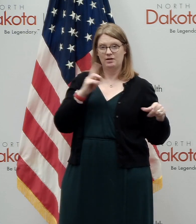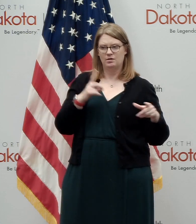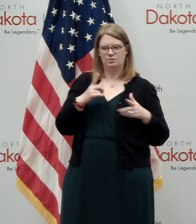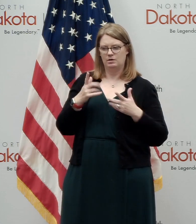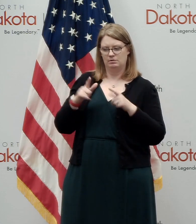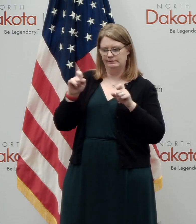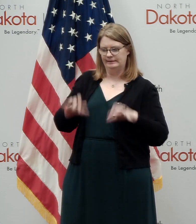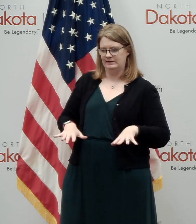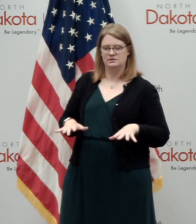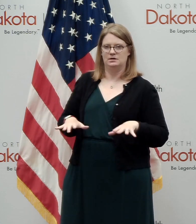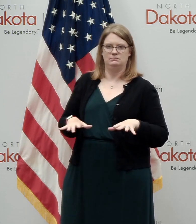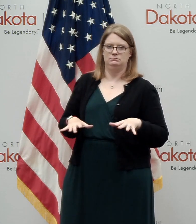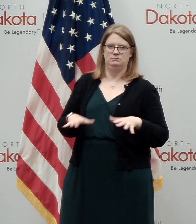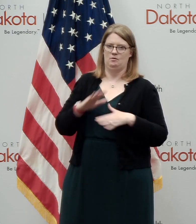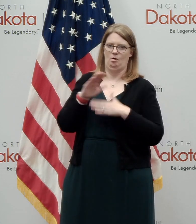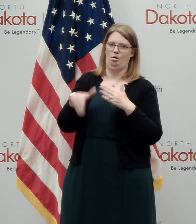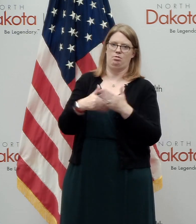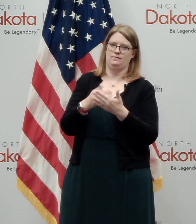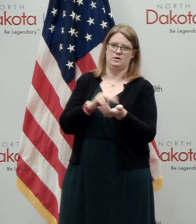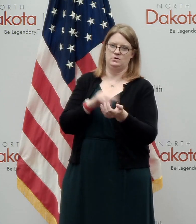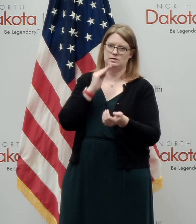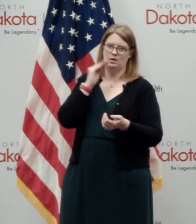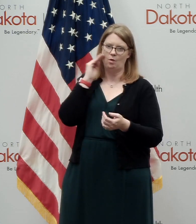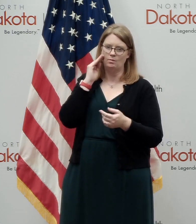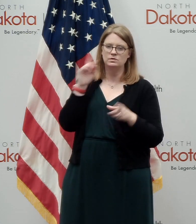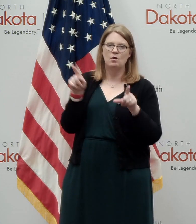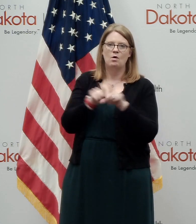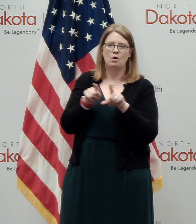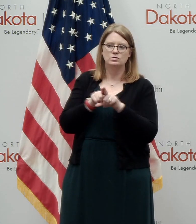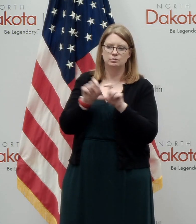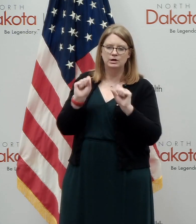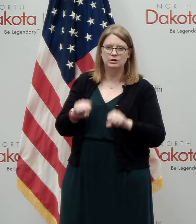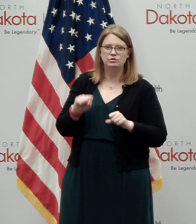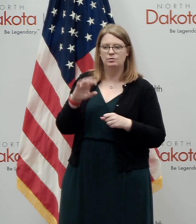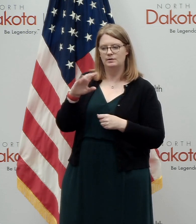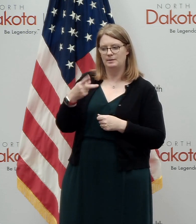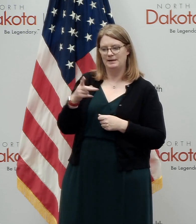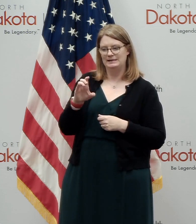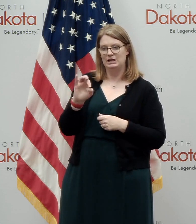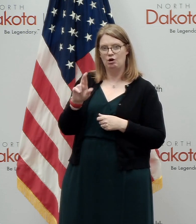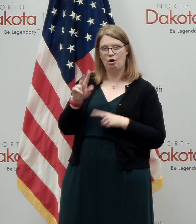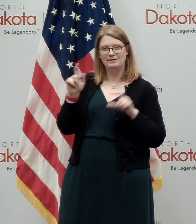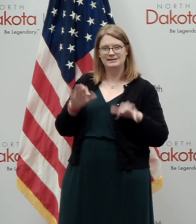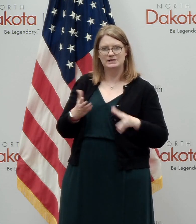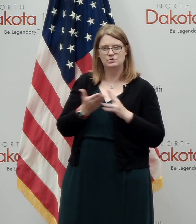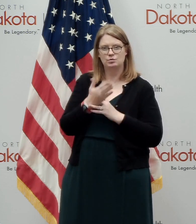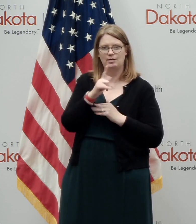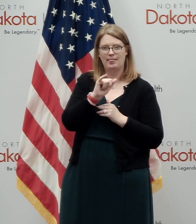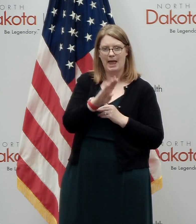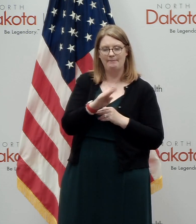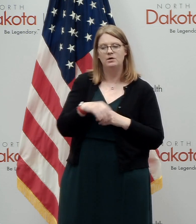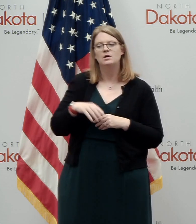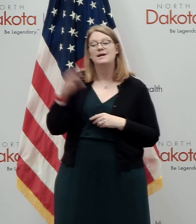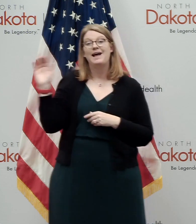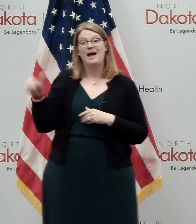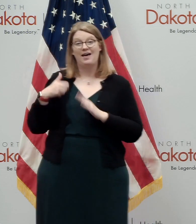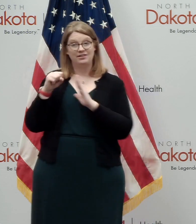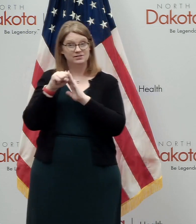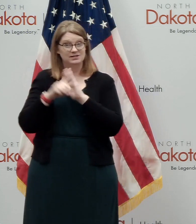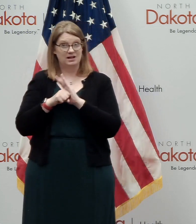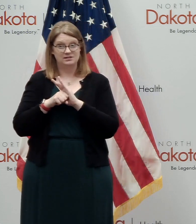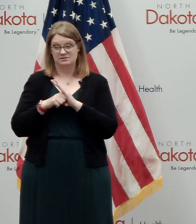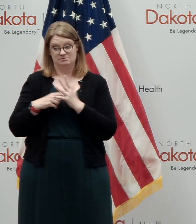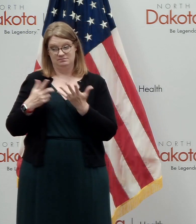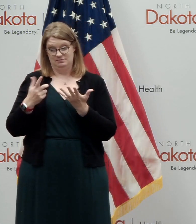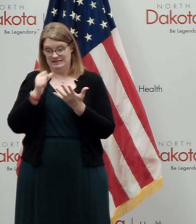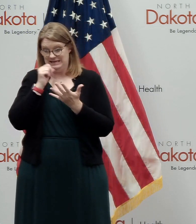living, basic care, and skilled nursing. And we had the capacity to do it with the PCR tests through our lab. Other states weren't getting the testing